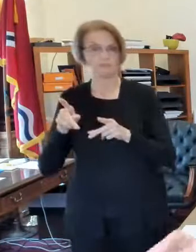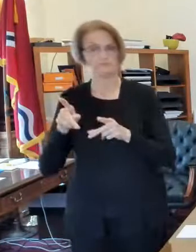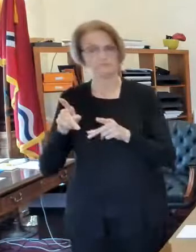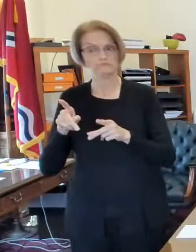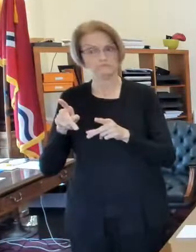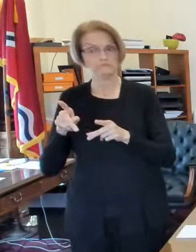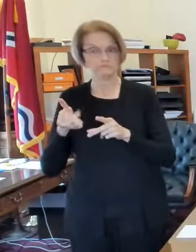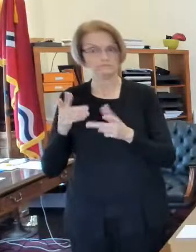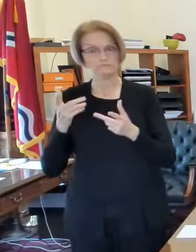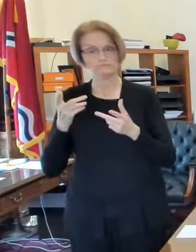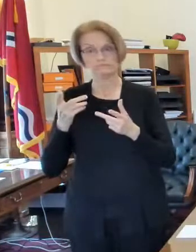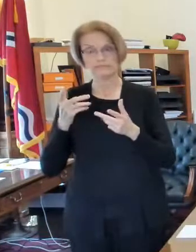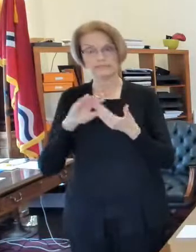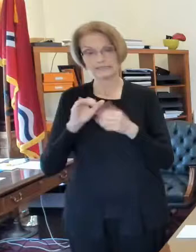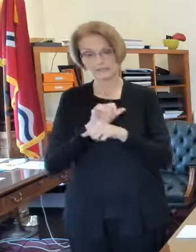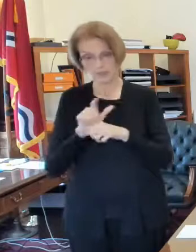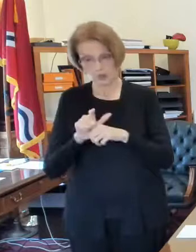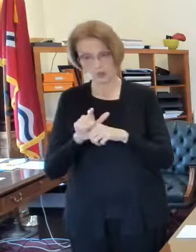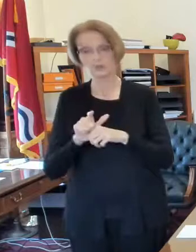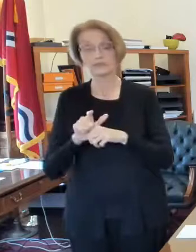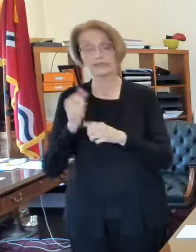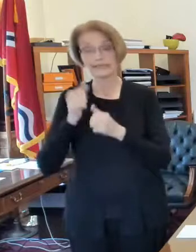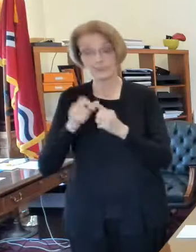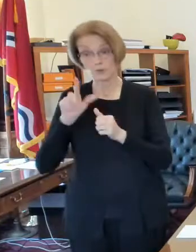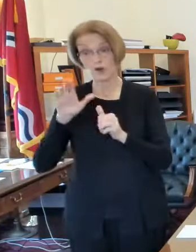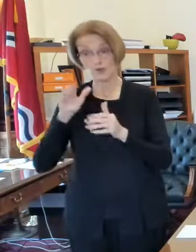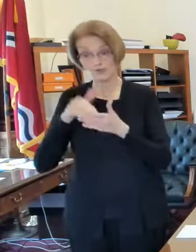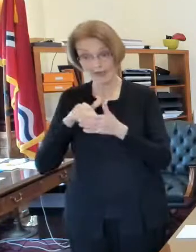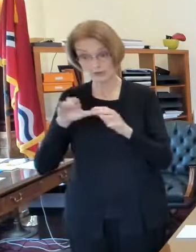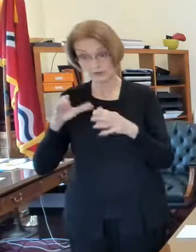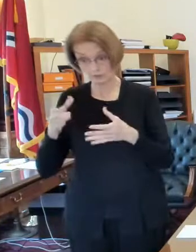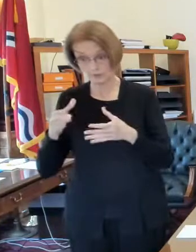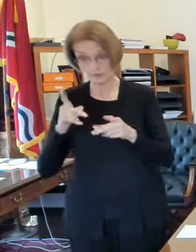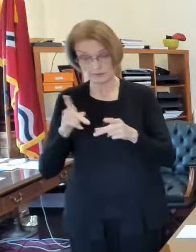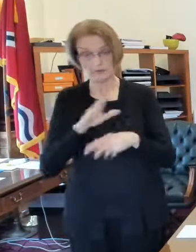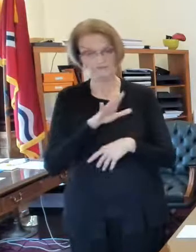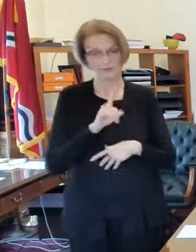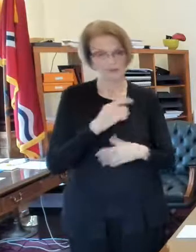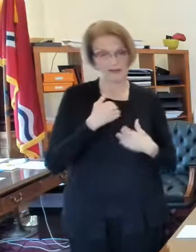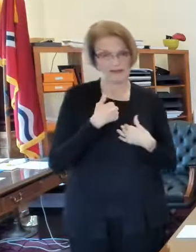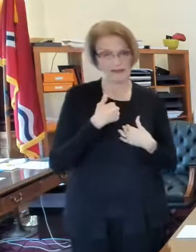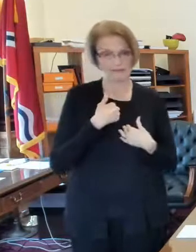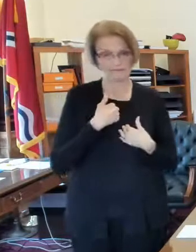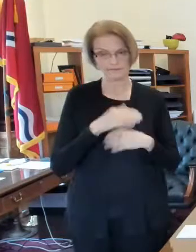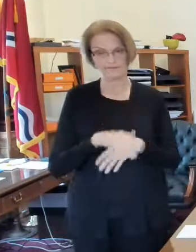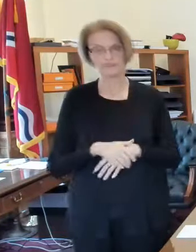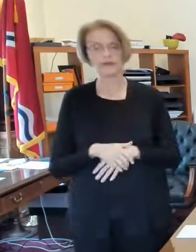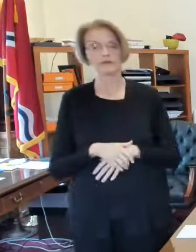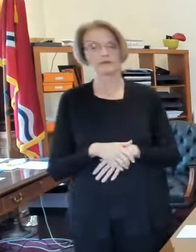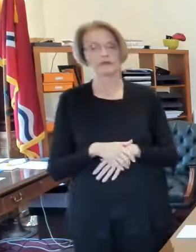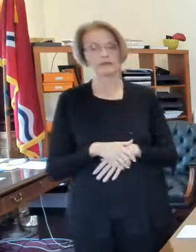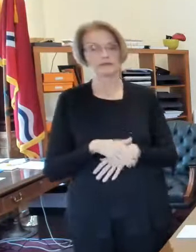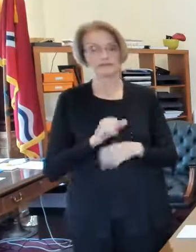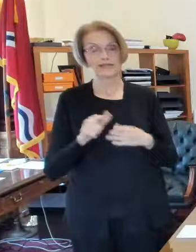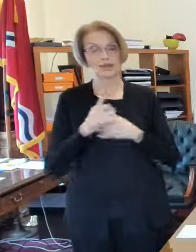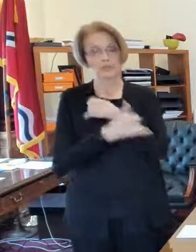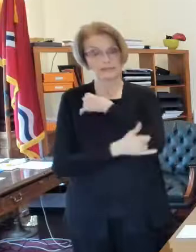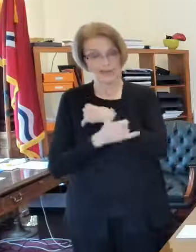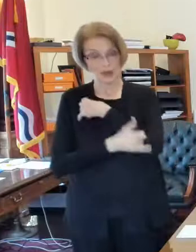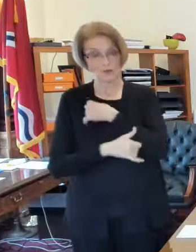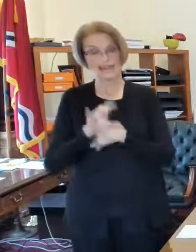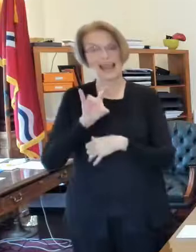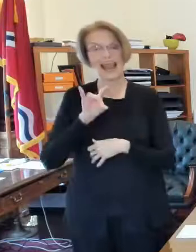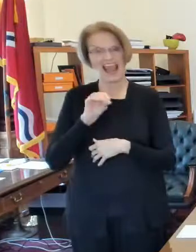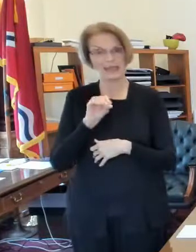city of St. Louis is at 51 cases St. Louis per 100,000 people per day St. Louis County is at 80